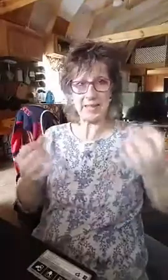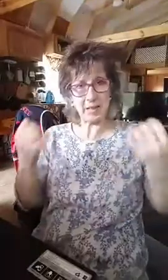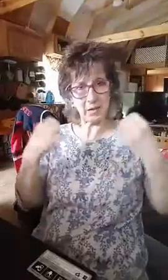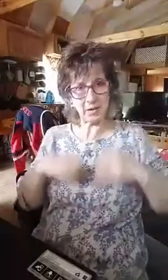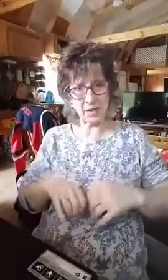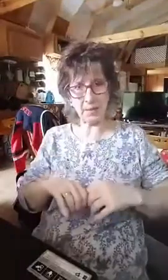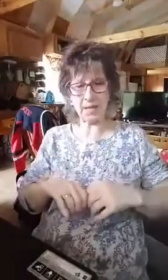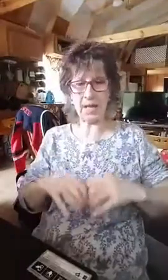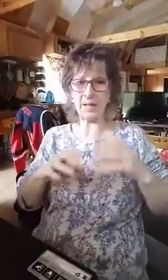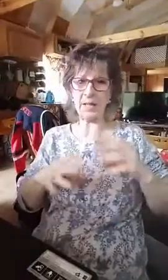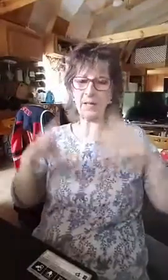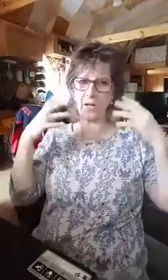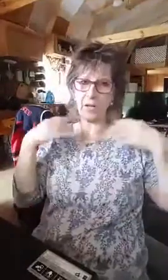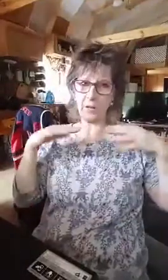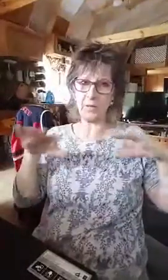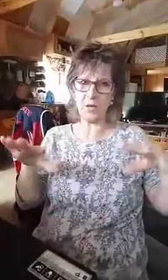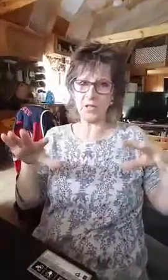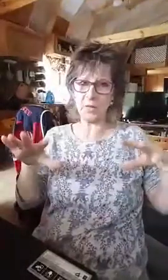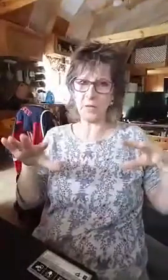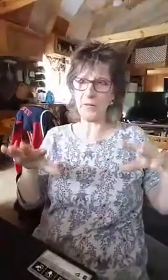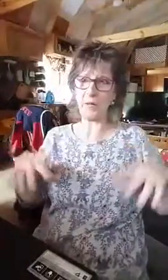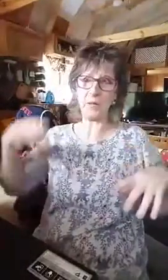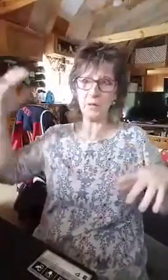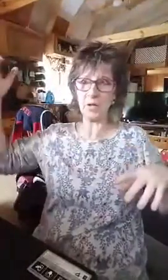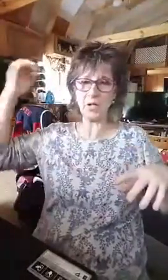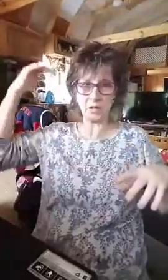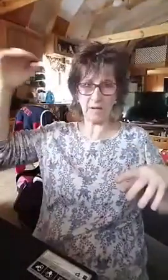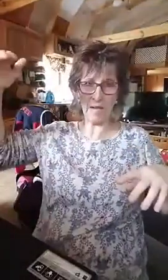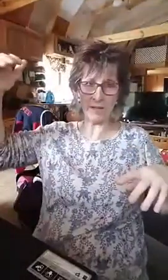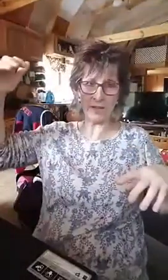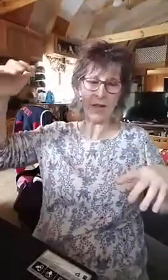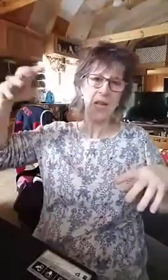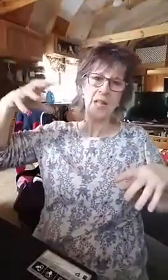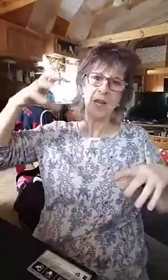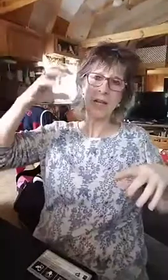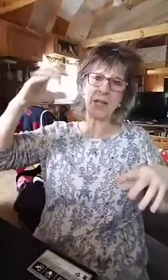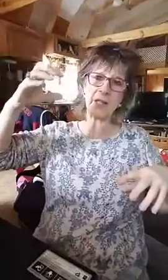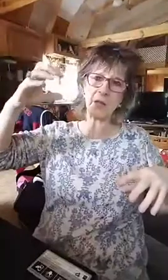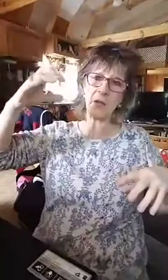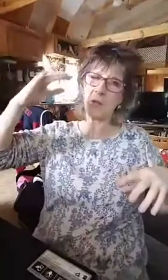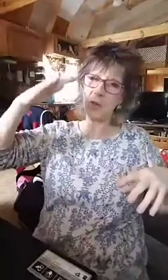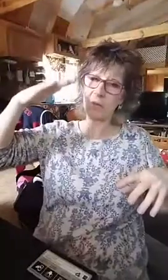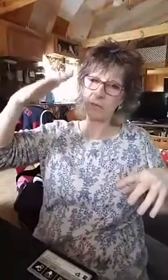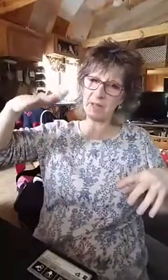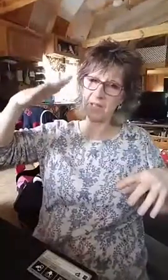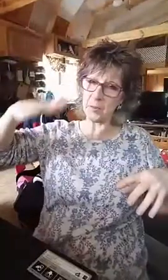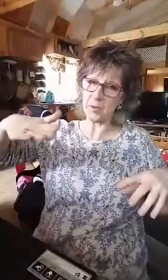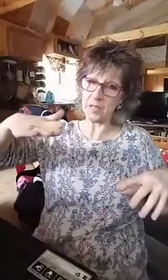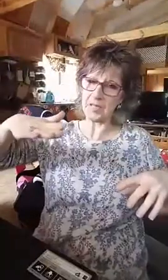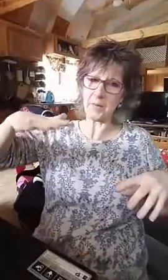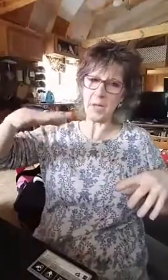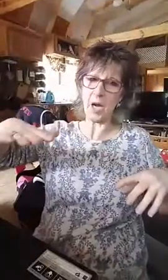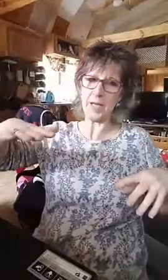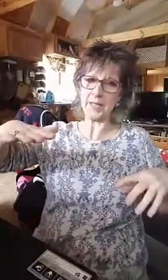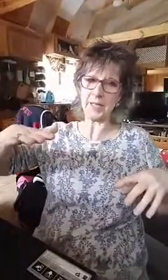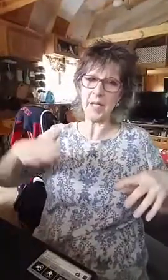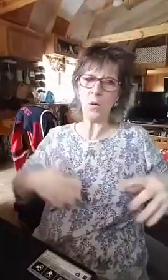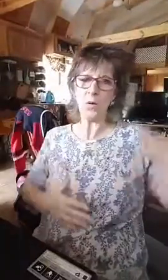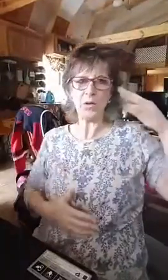I can do something. I can think of, okay, what emotions am I feeling? What emotions surround this? Then I can get to the root of what the real spirit is behind it, what the